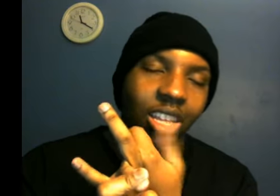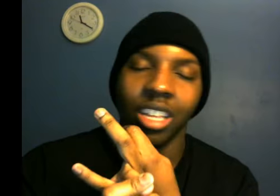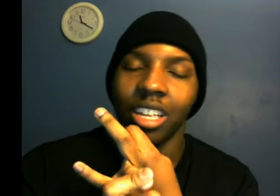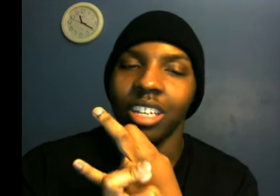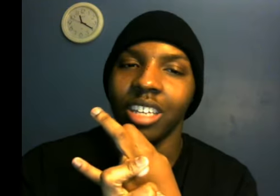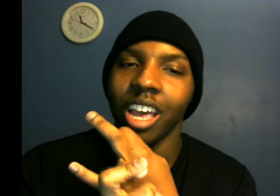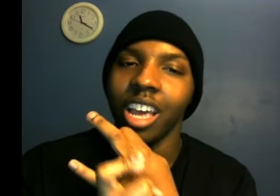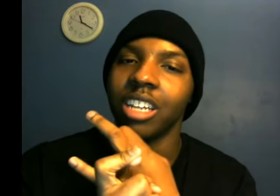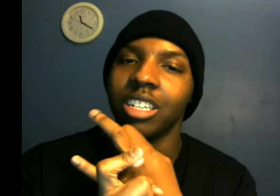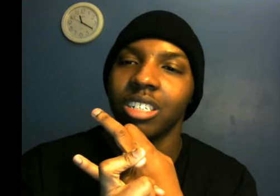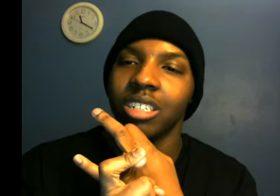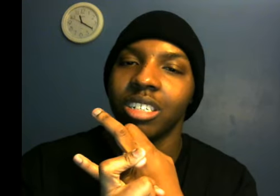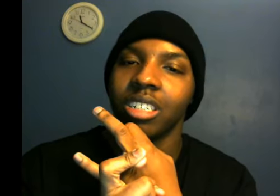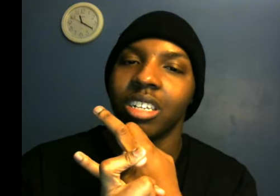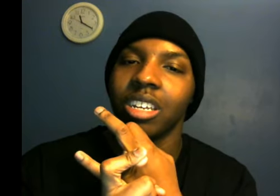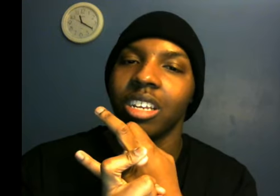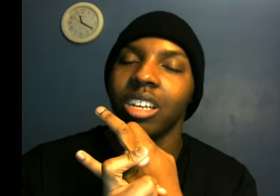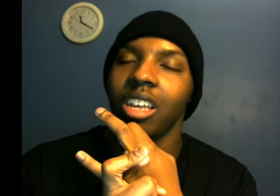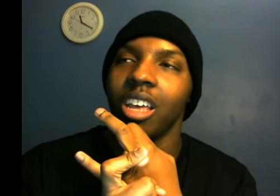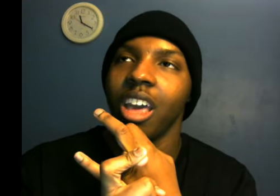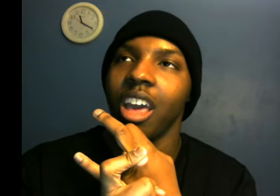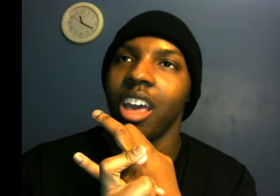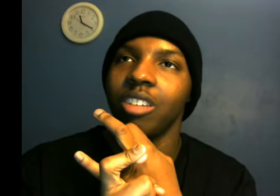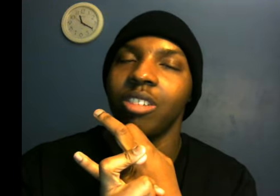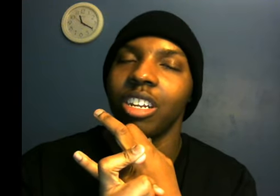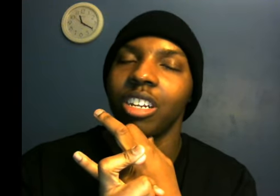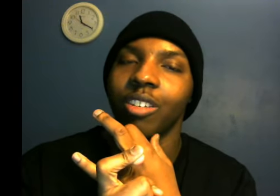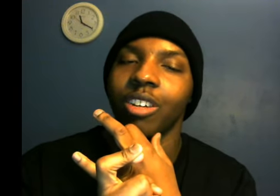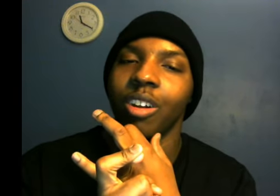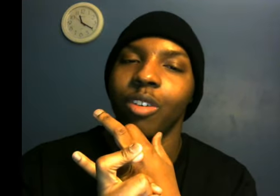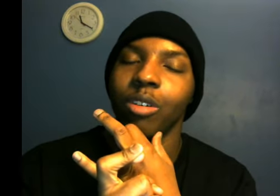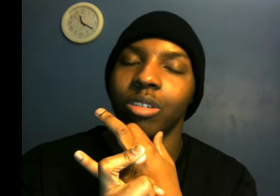His age. And you need to look to the future.